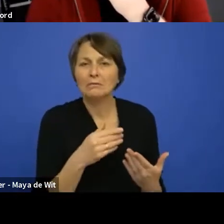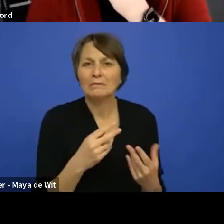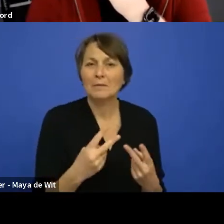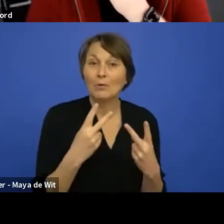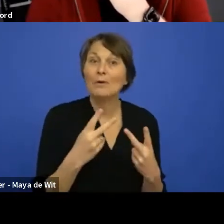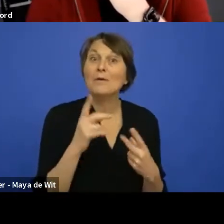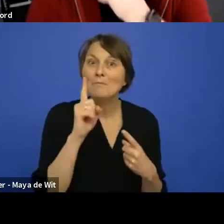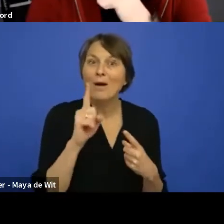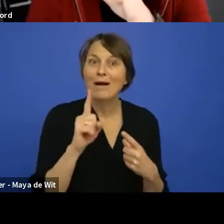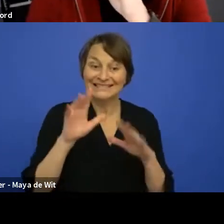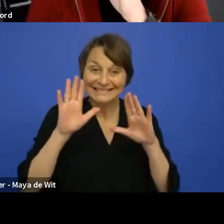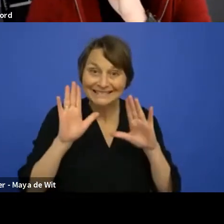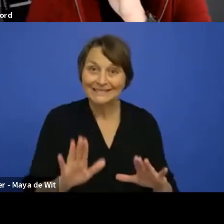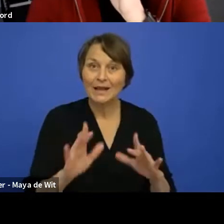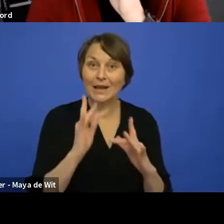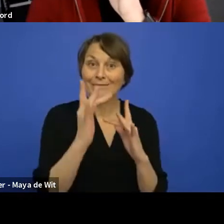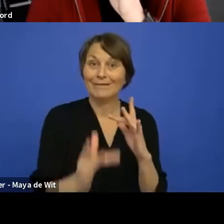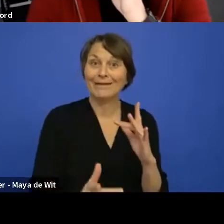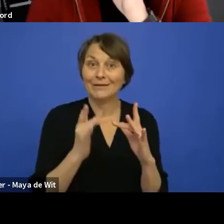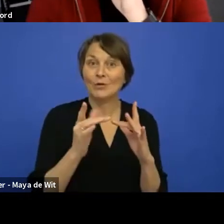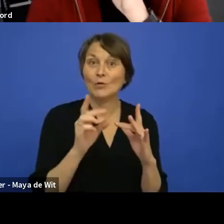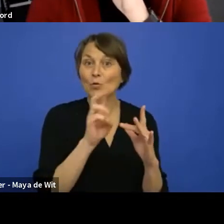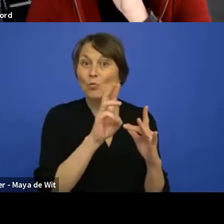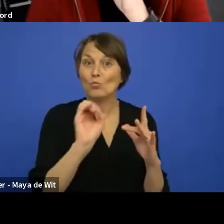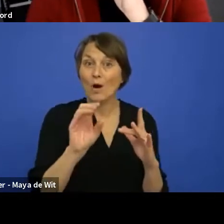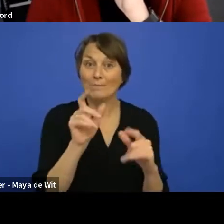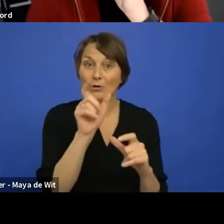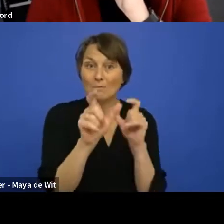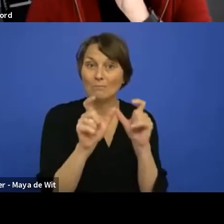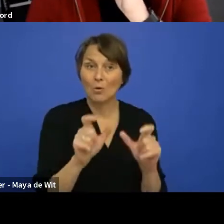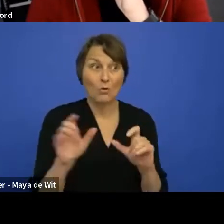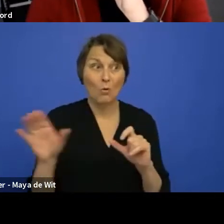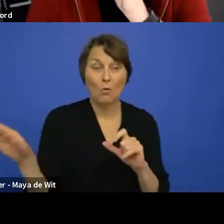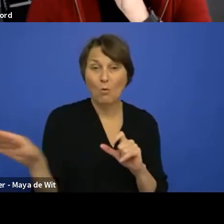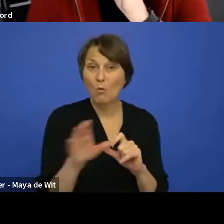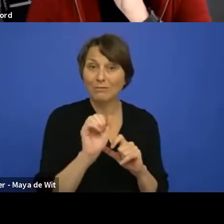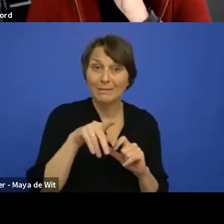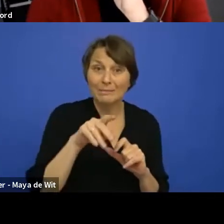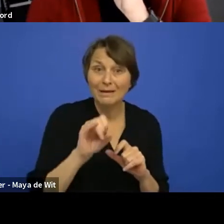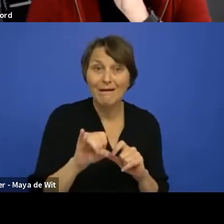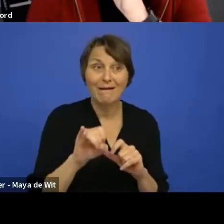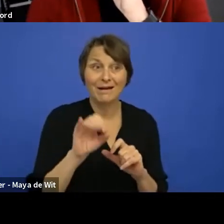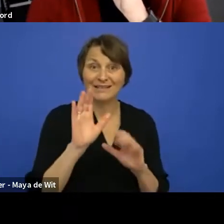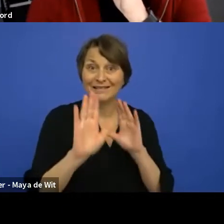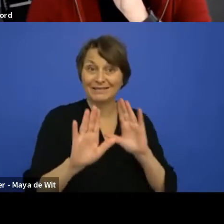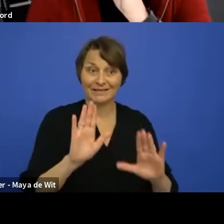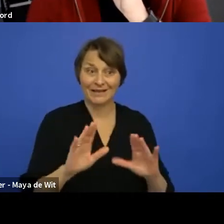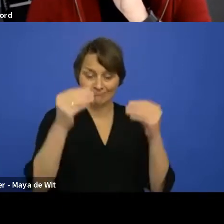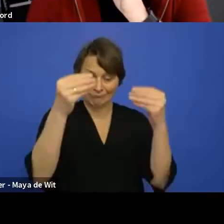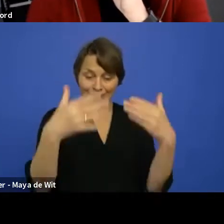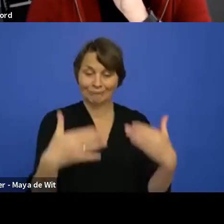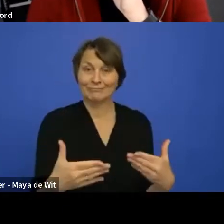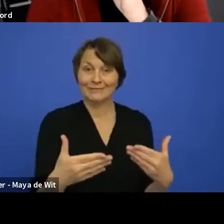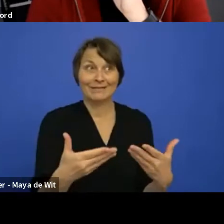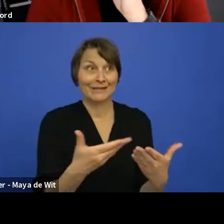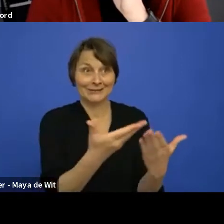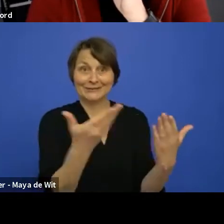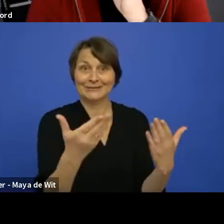standard, which means that, uh, all the APIs, all the way you deal with it, uh, is something that lives in the browser and never is deprecated.